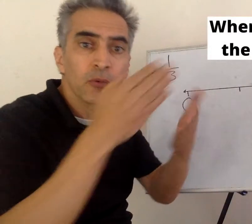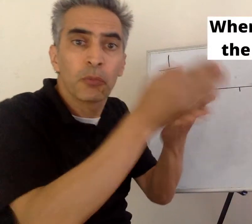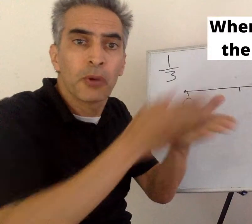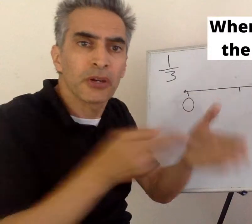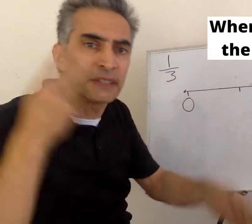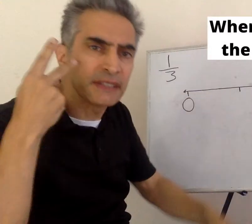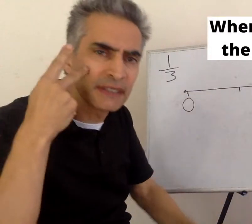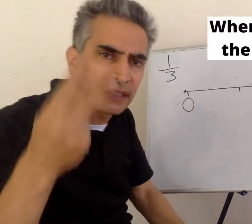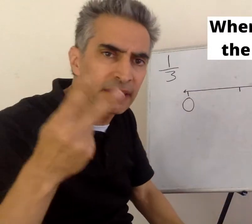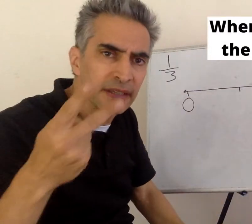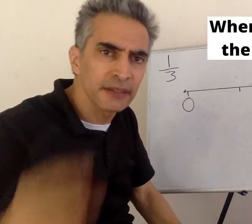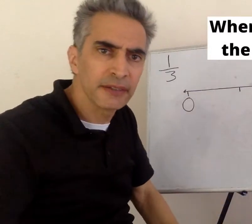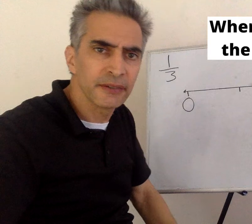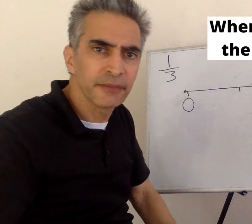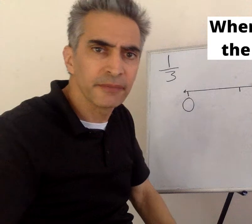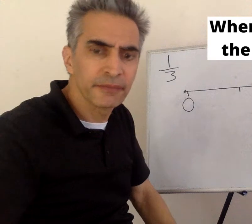How many equal parts can you see?